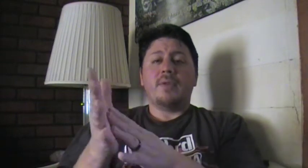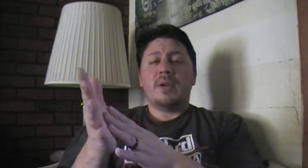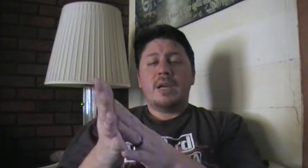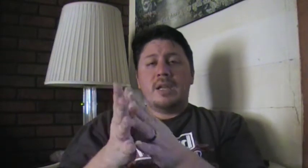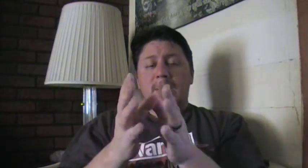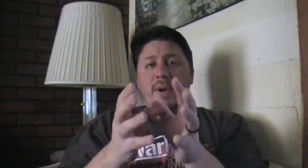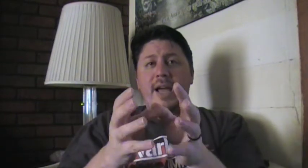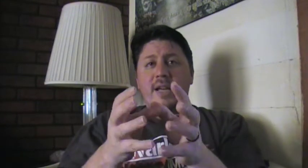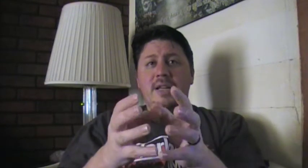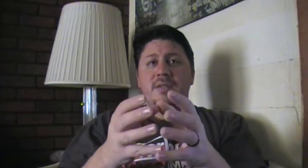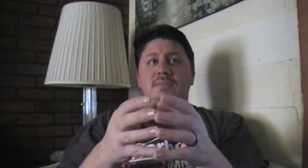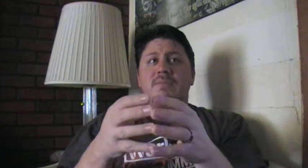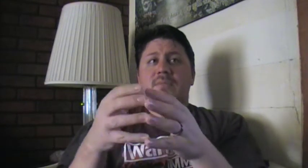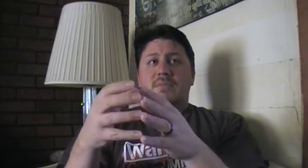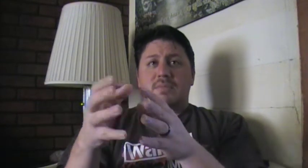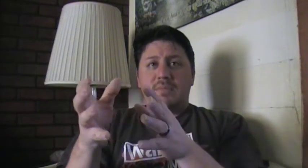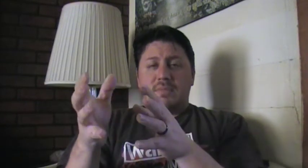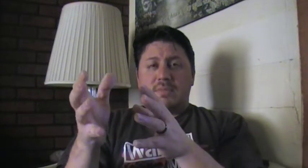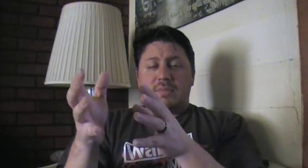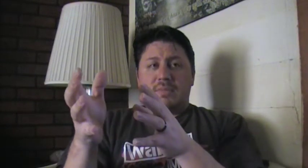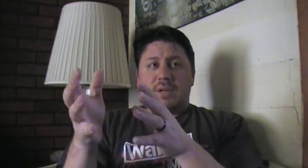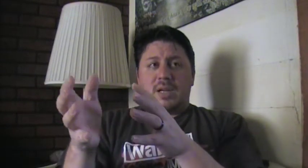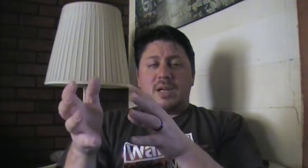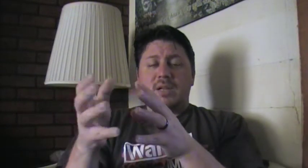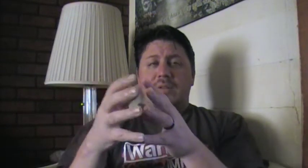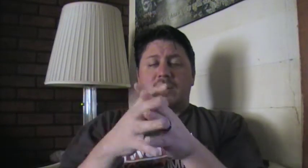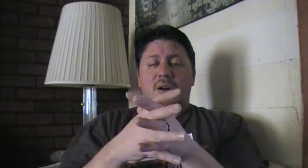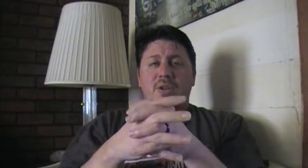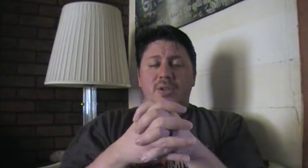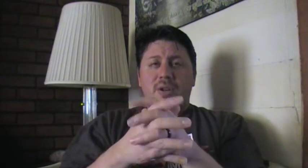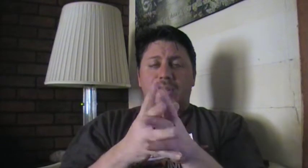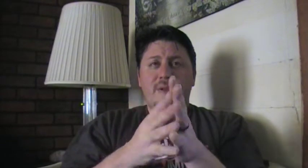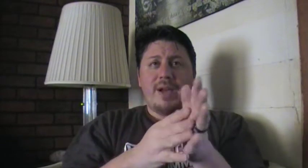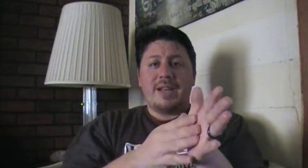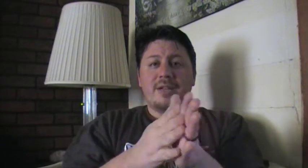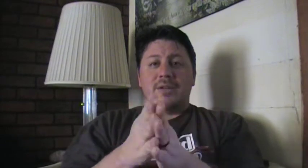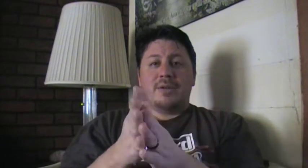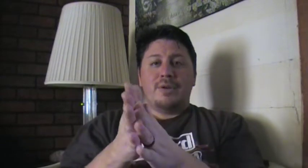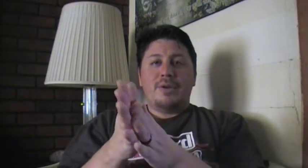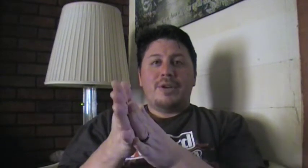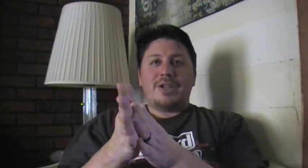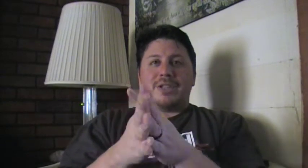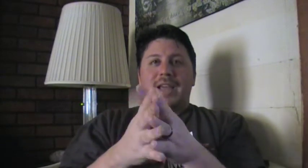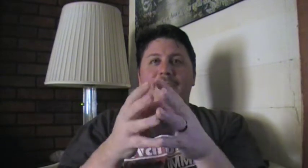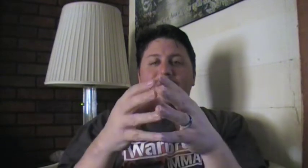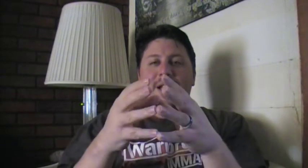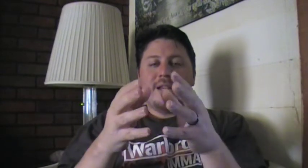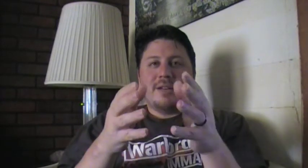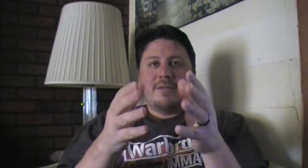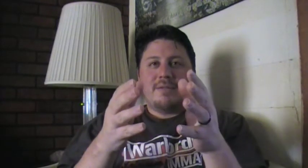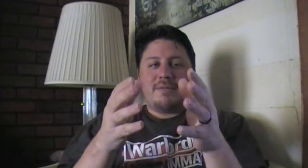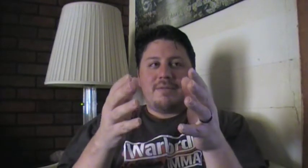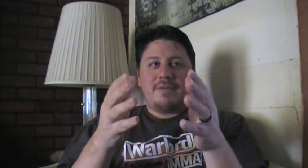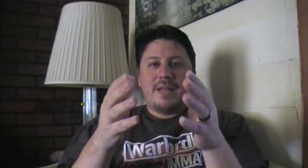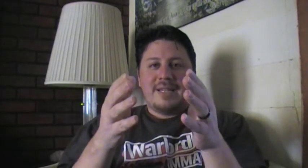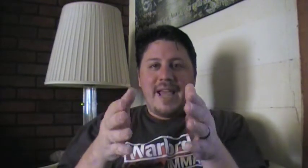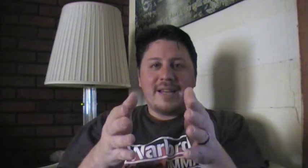add in heart, you know, then you add in not just that, but you add in intent,